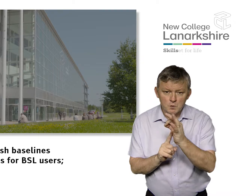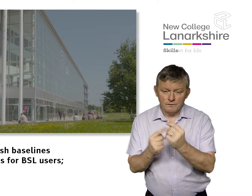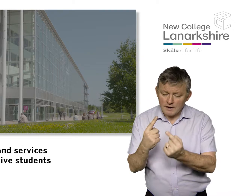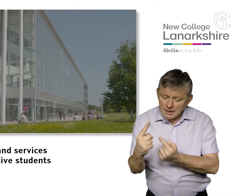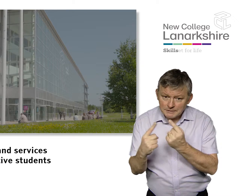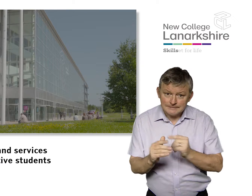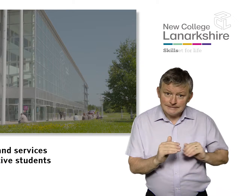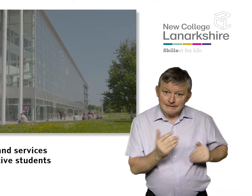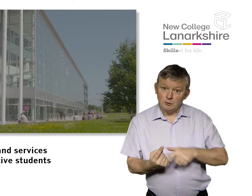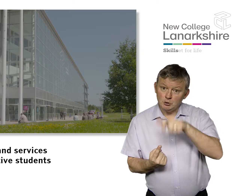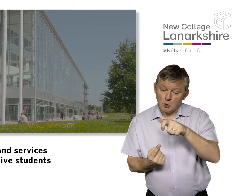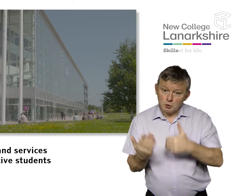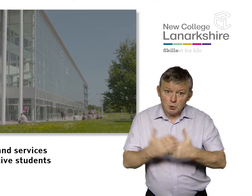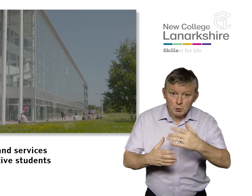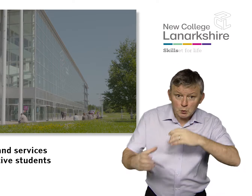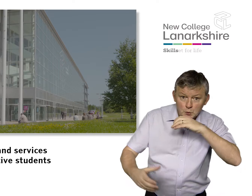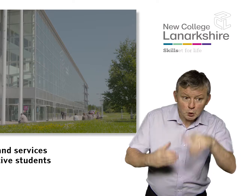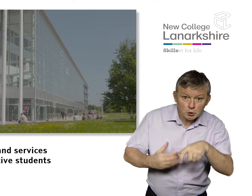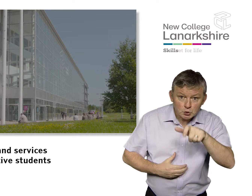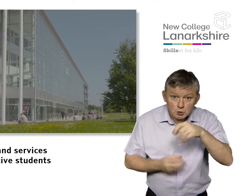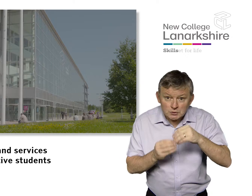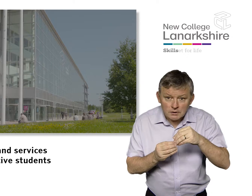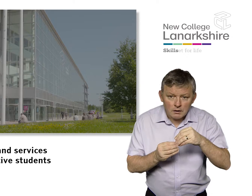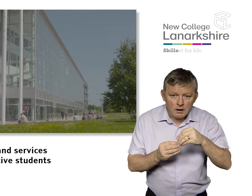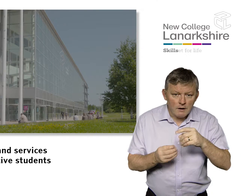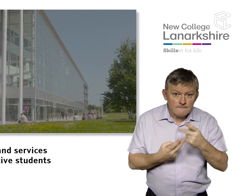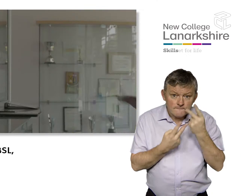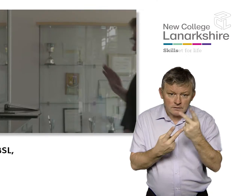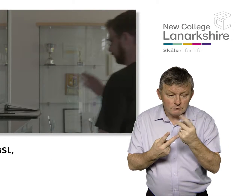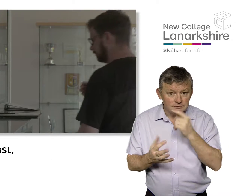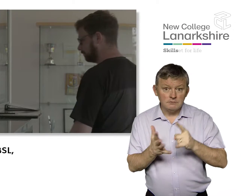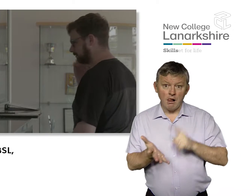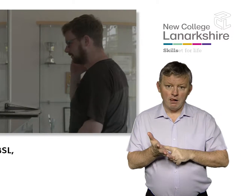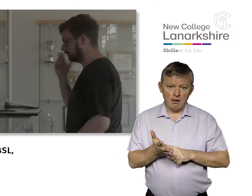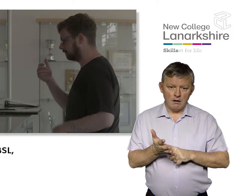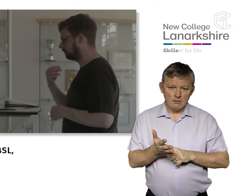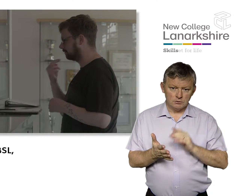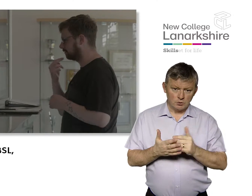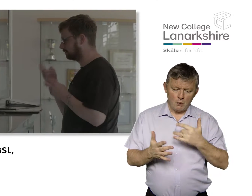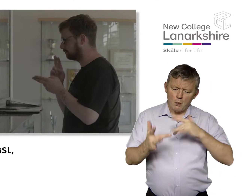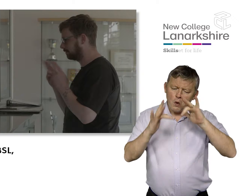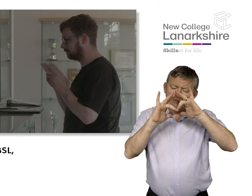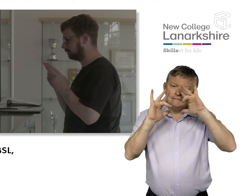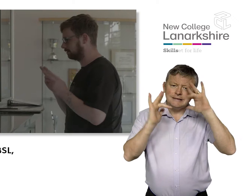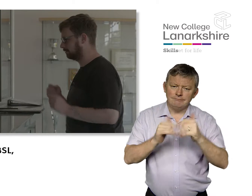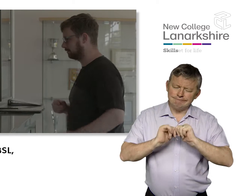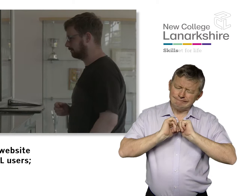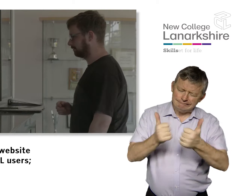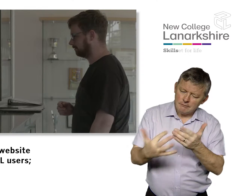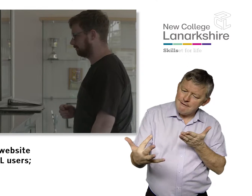Improve information and services for students, prospective students and visitors who use BSL, including